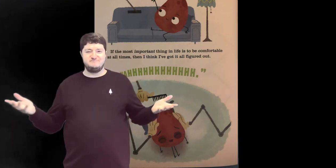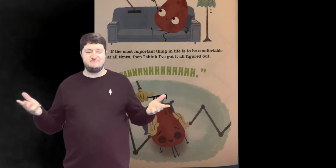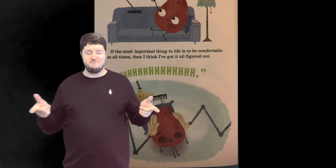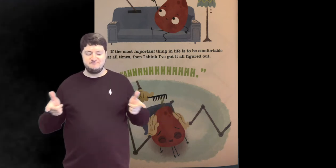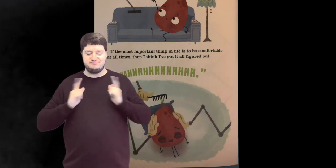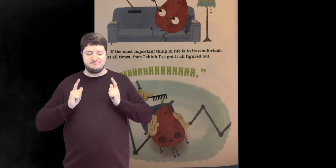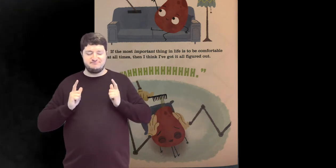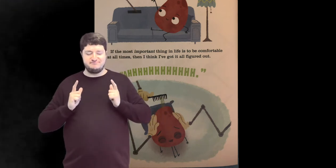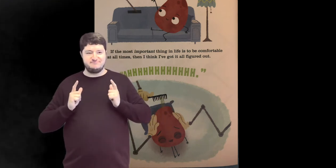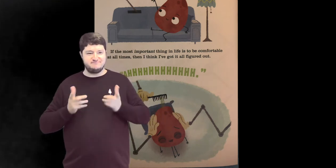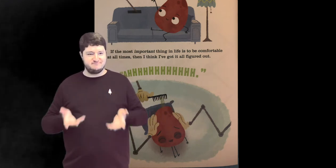figured out